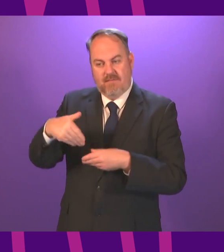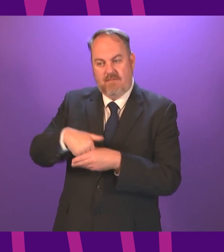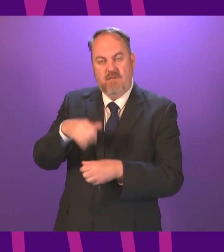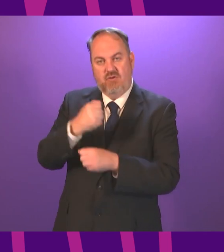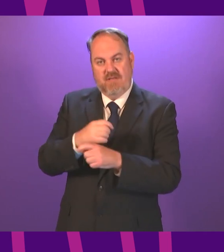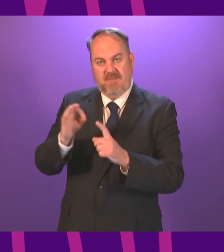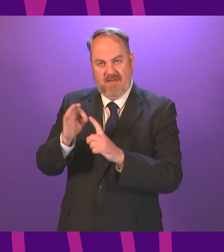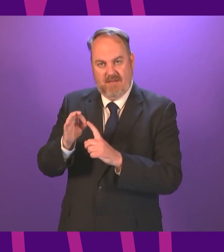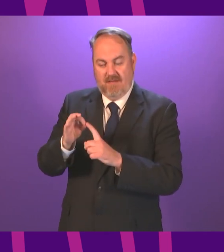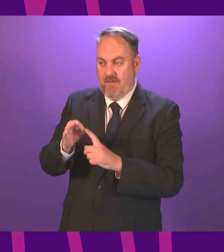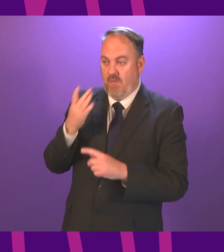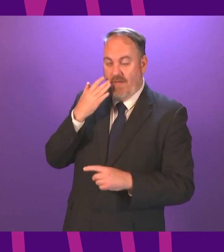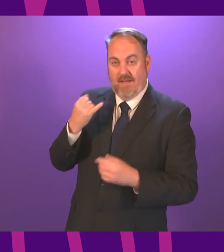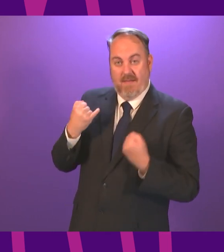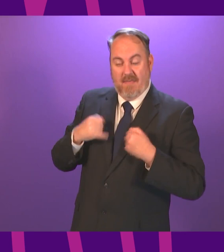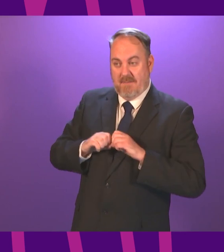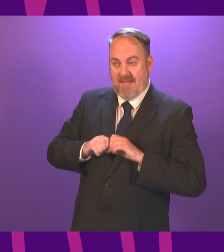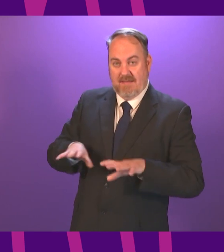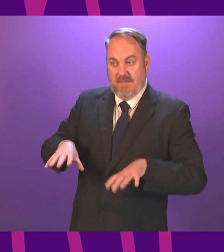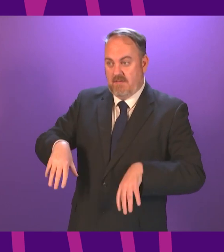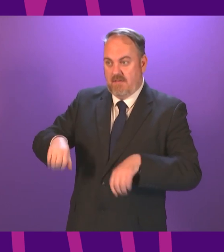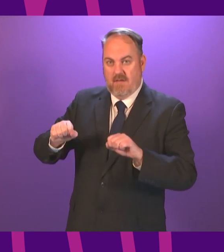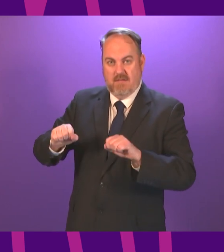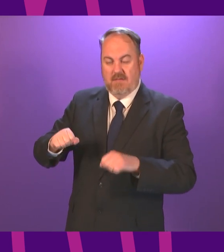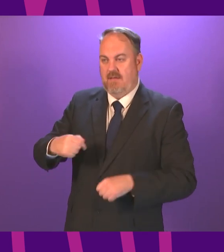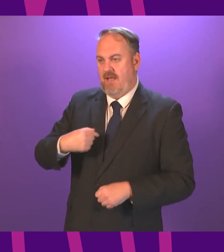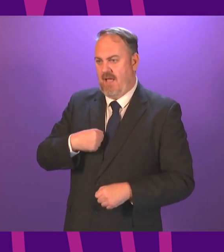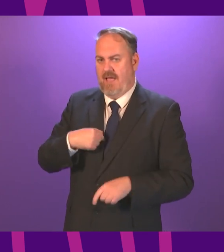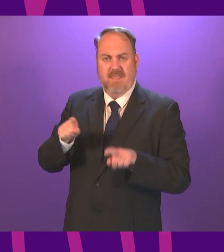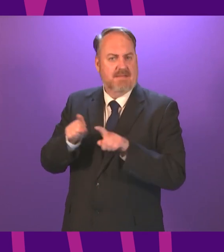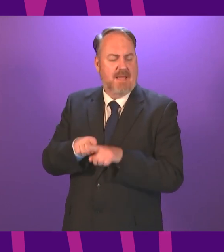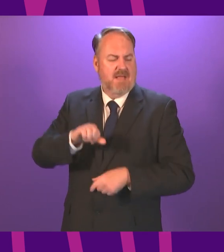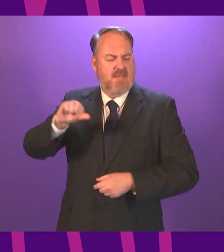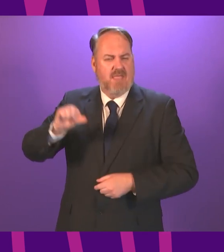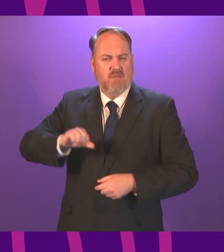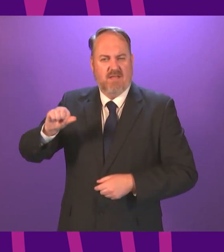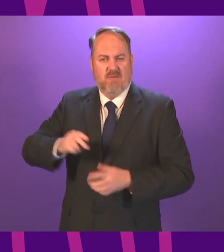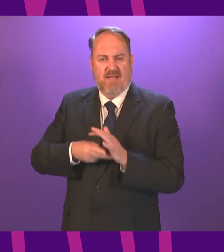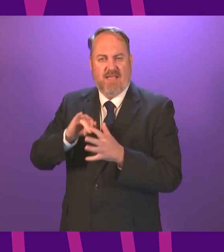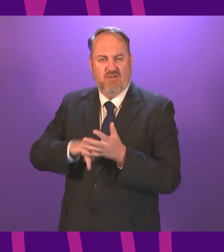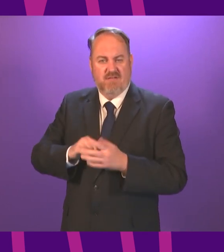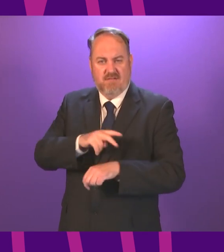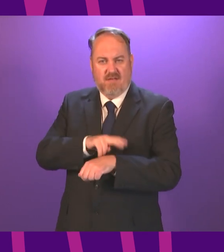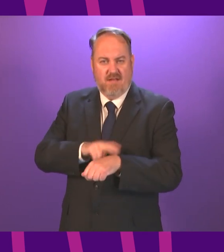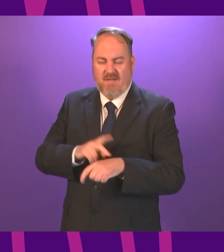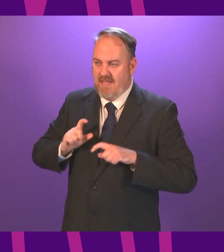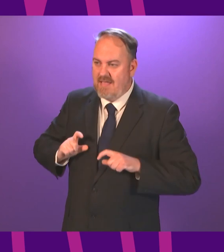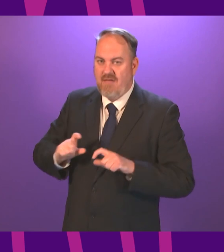pandemic struck I did what thousands of other Scottish healthcare workers did I kept seeing my patients